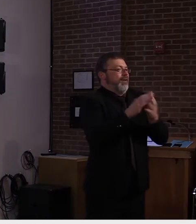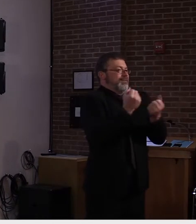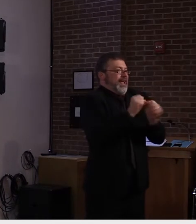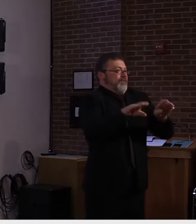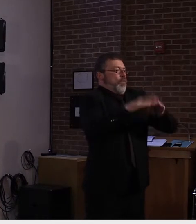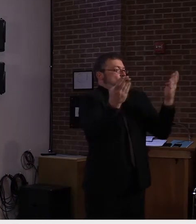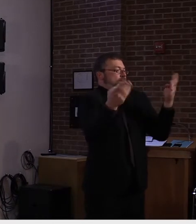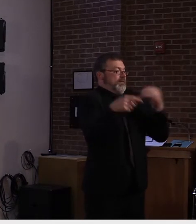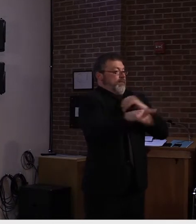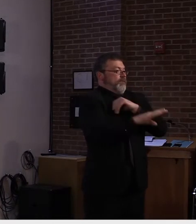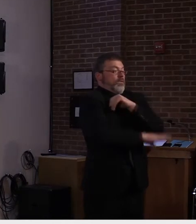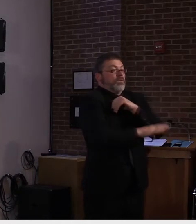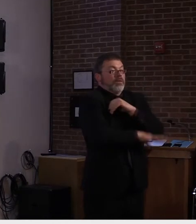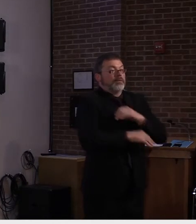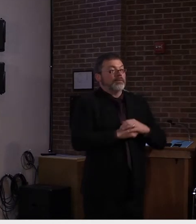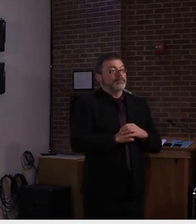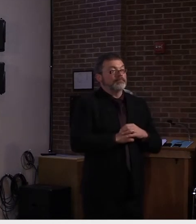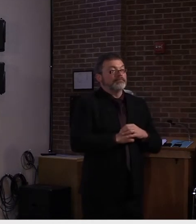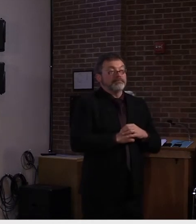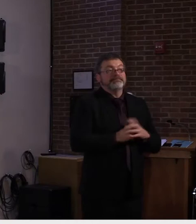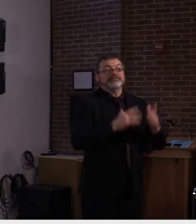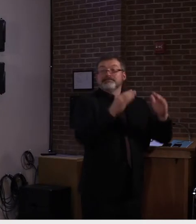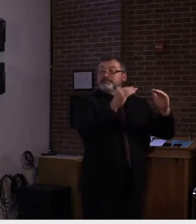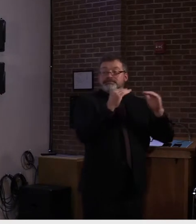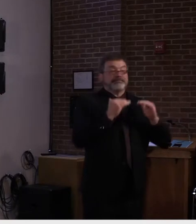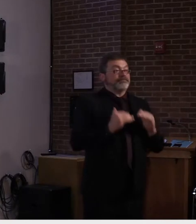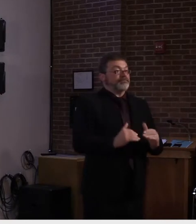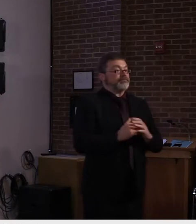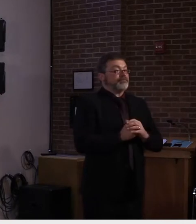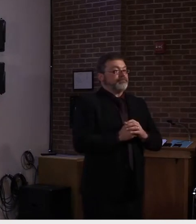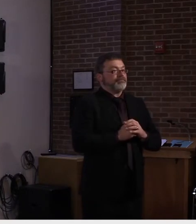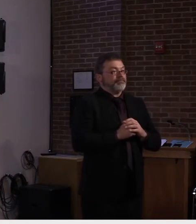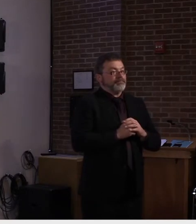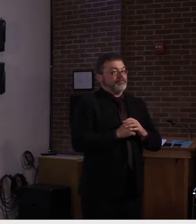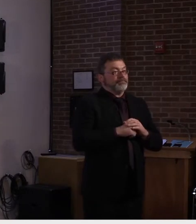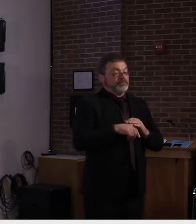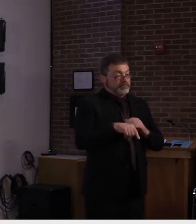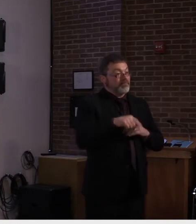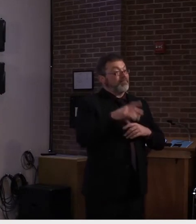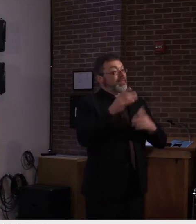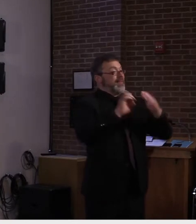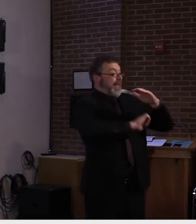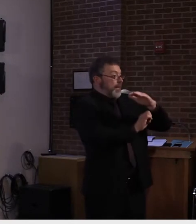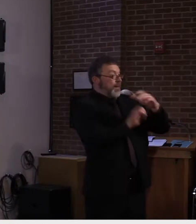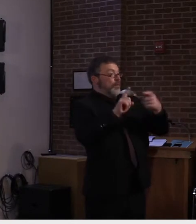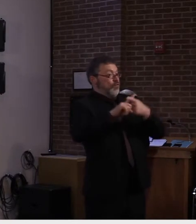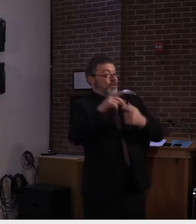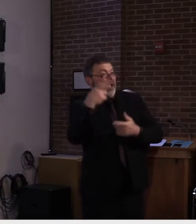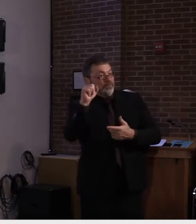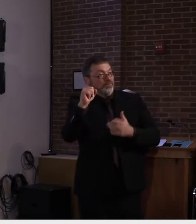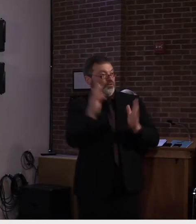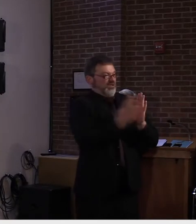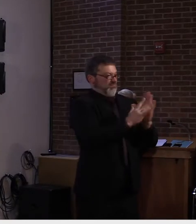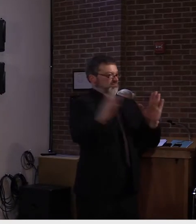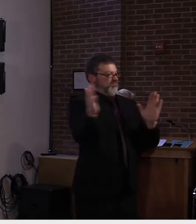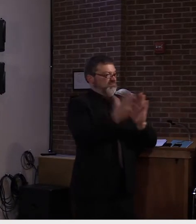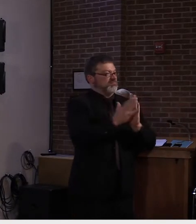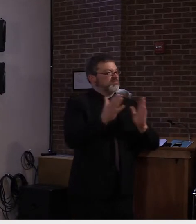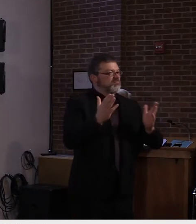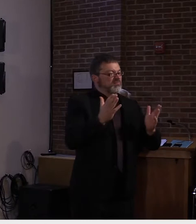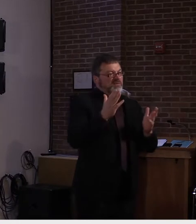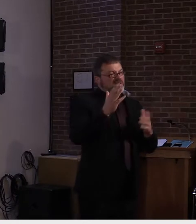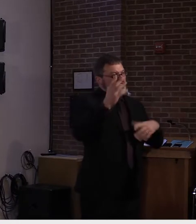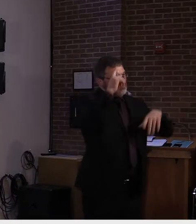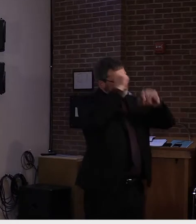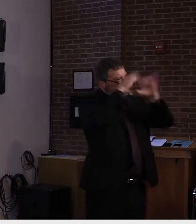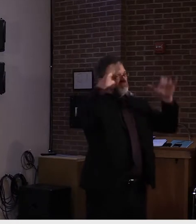Regarding pre-K through 12, I'll just merely echo what the governor said. The trends we've been seeing in our state